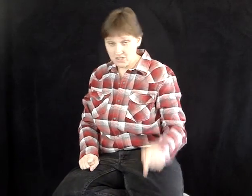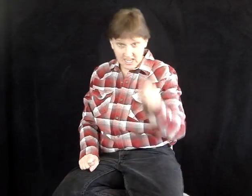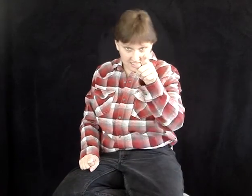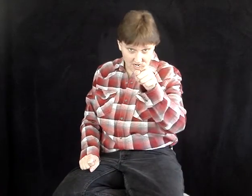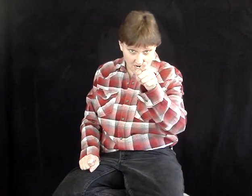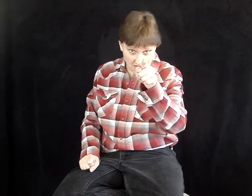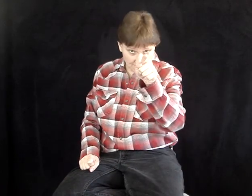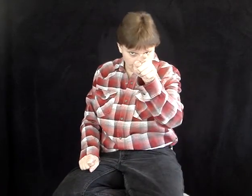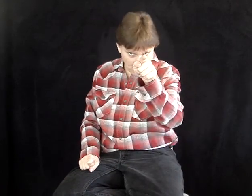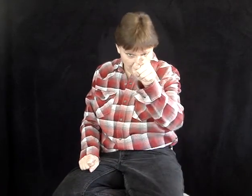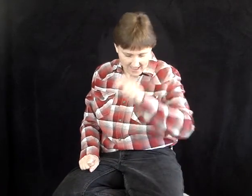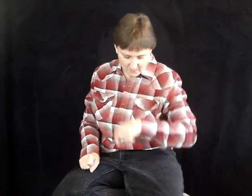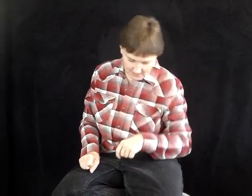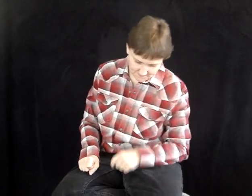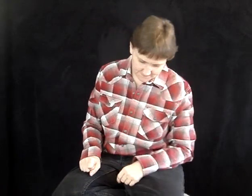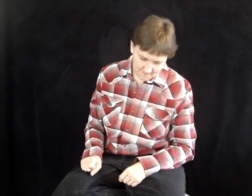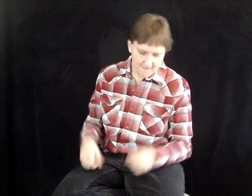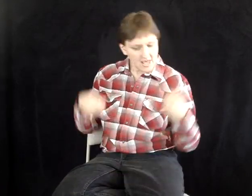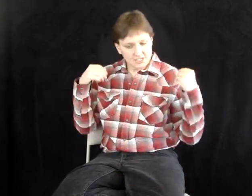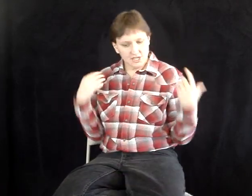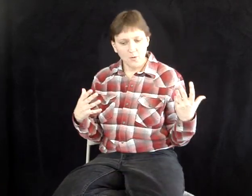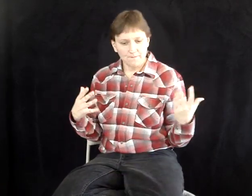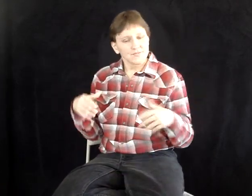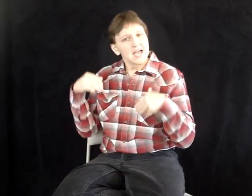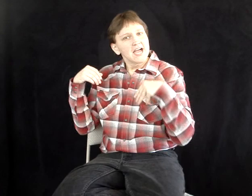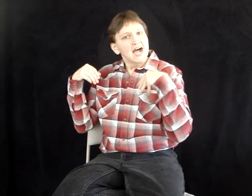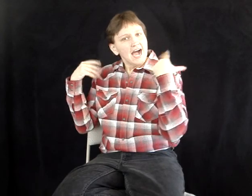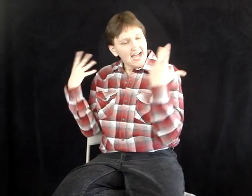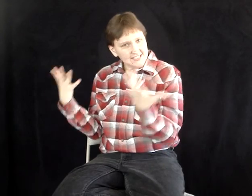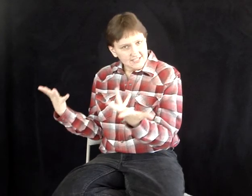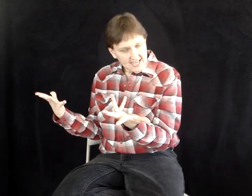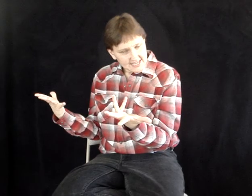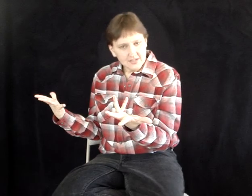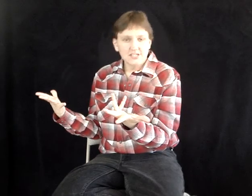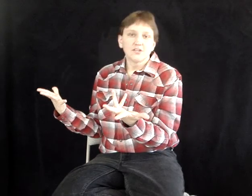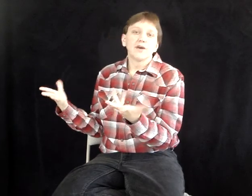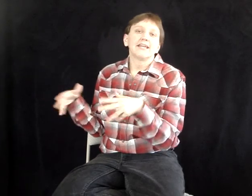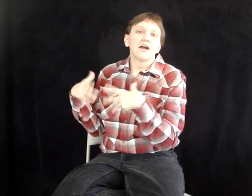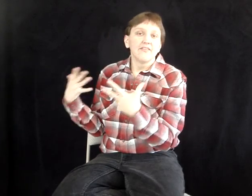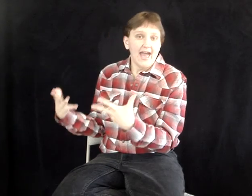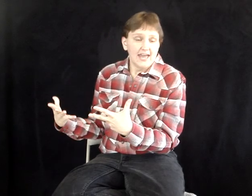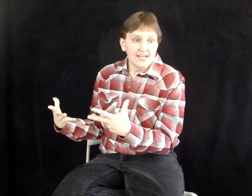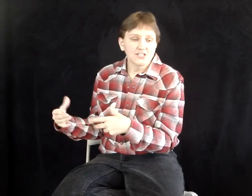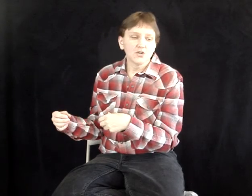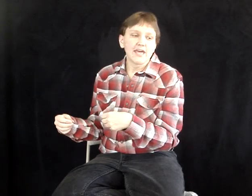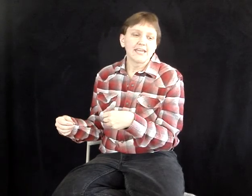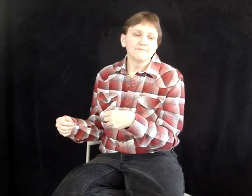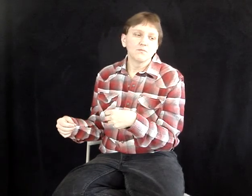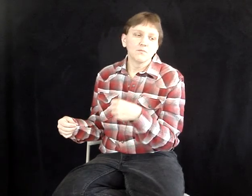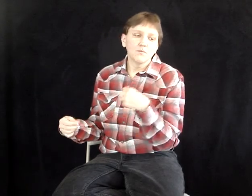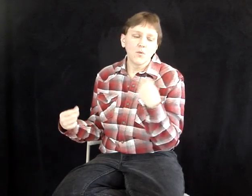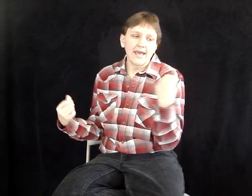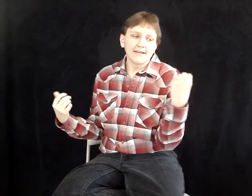Realtorsucks.com for more on that one. So, that's how I started writing on that. And so then, when